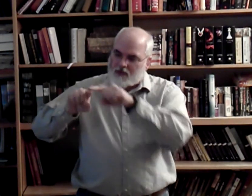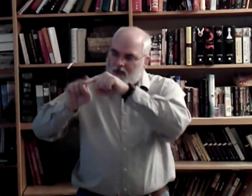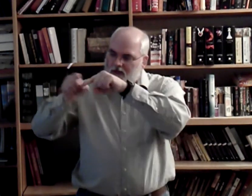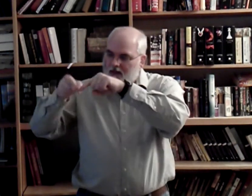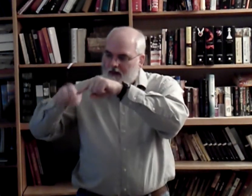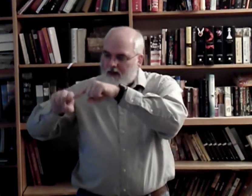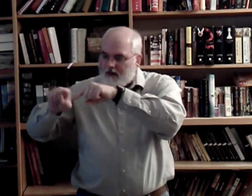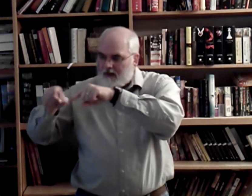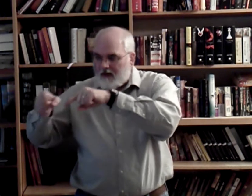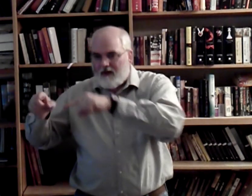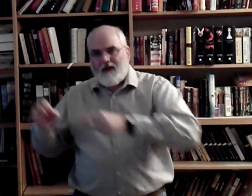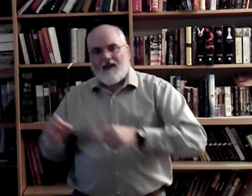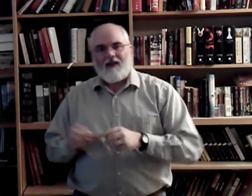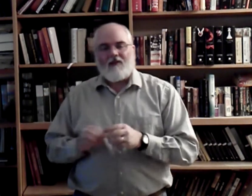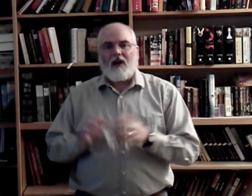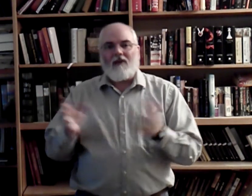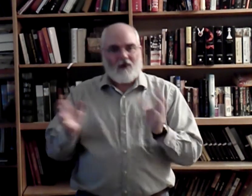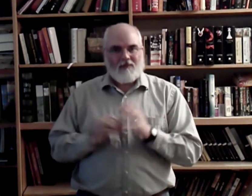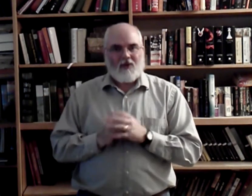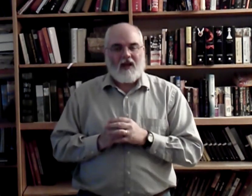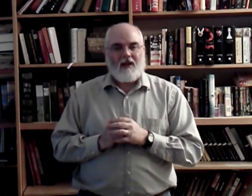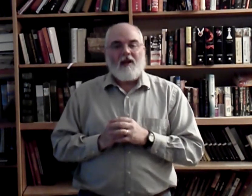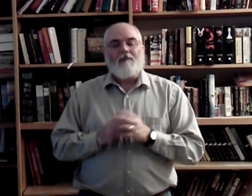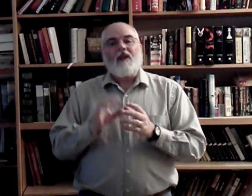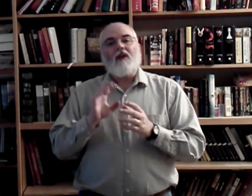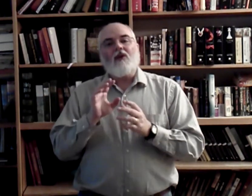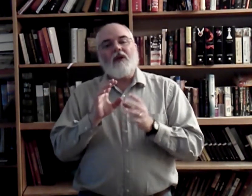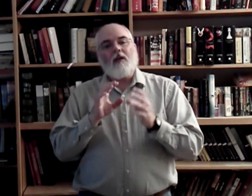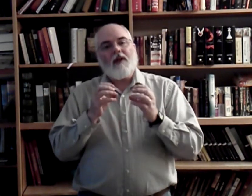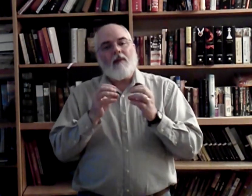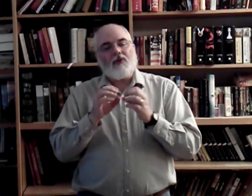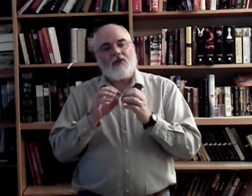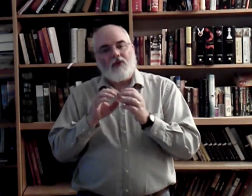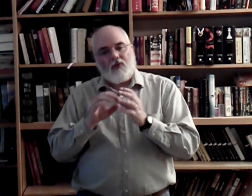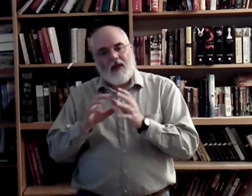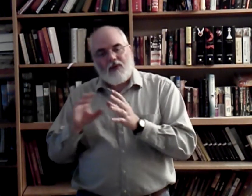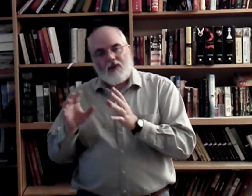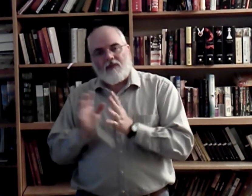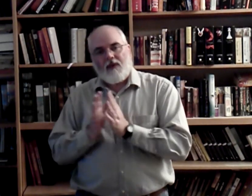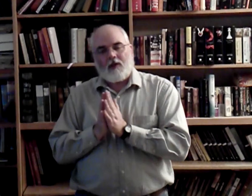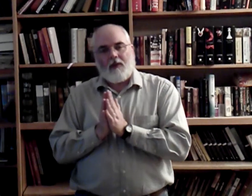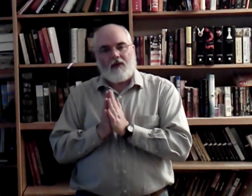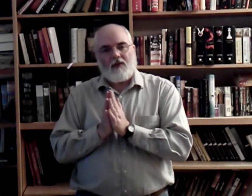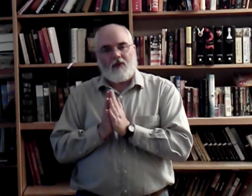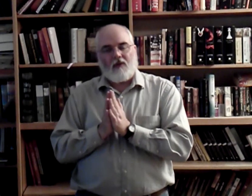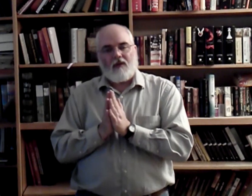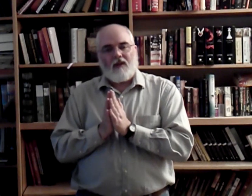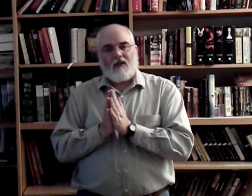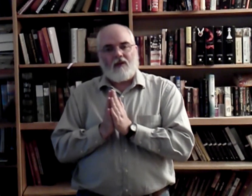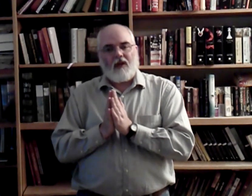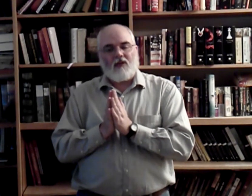which runs into the letter N, and whatever, okay? You need to be able to do that with your fingerspelling, too, okay?